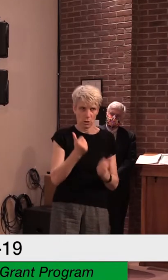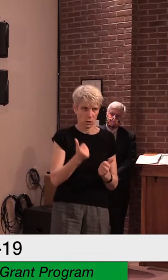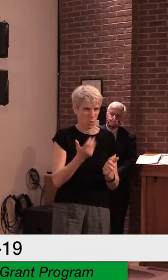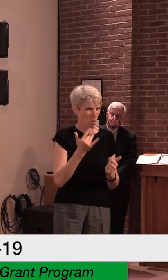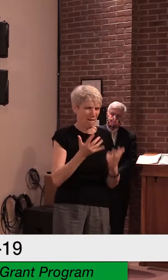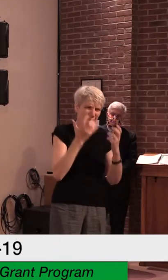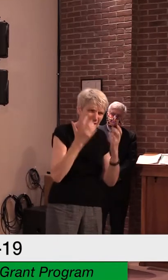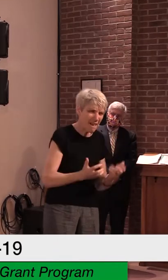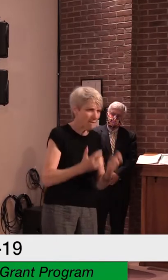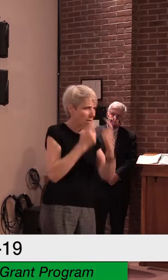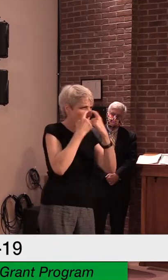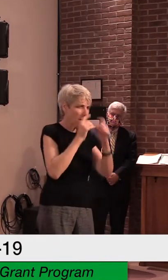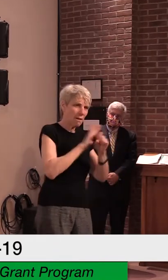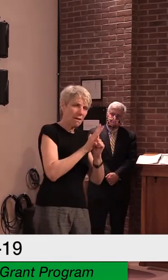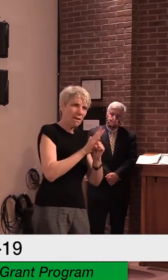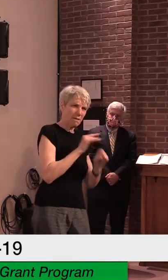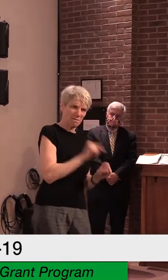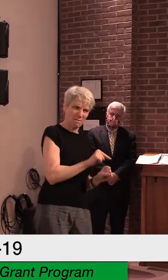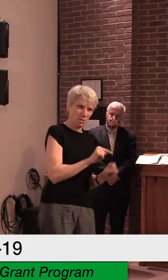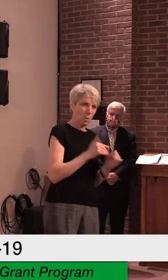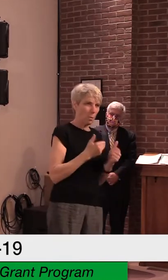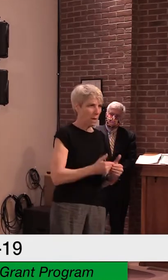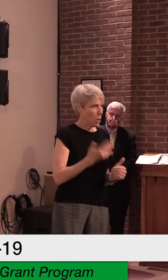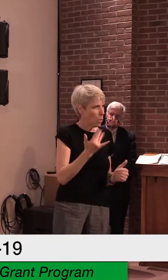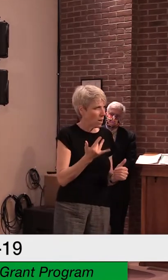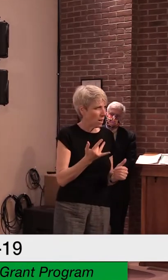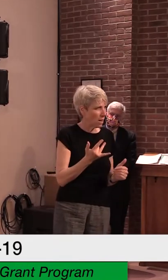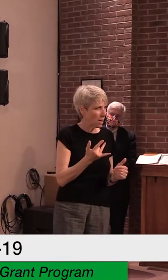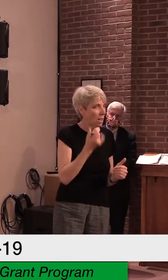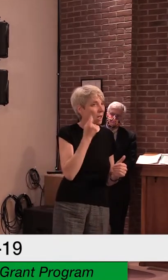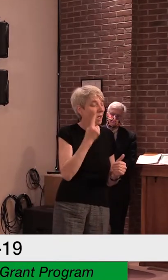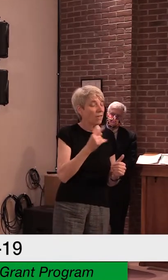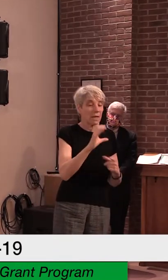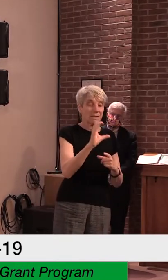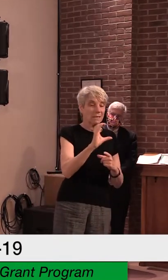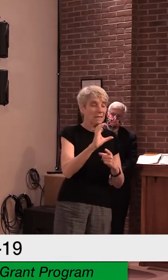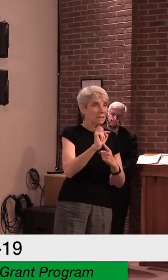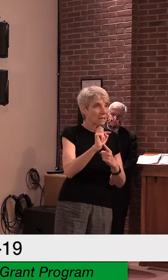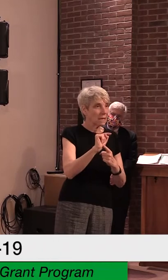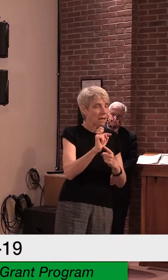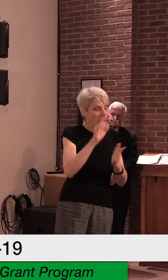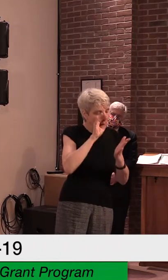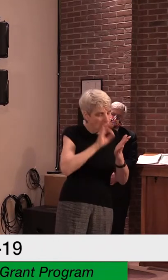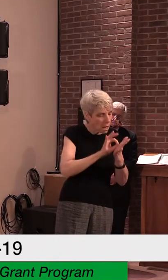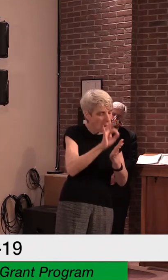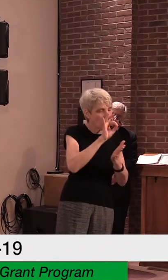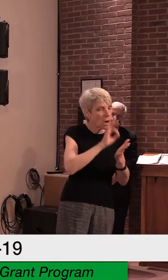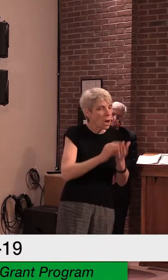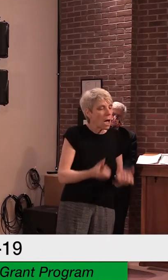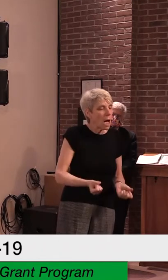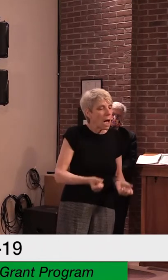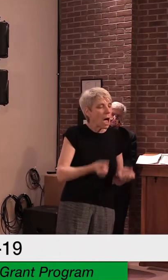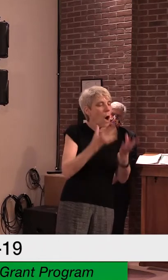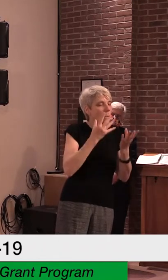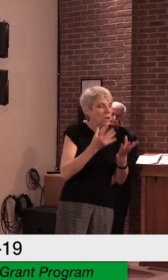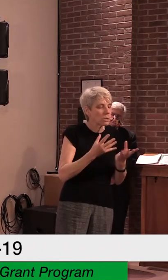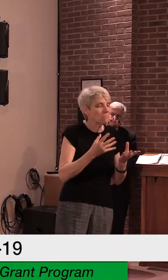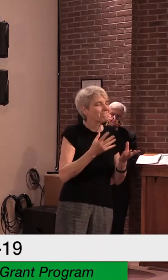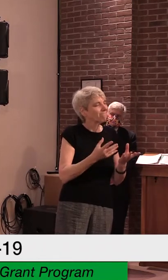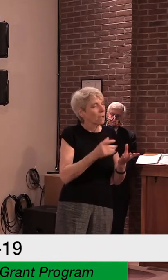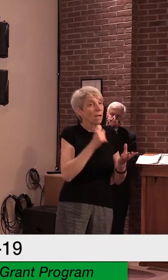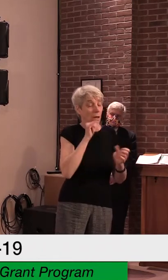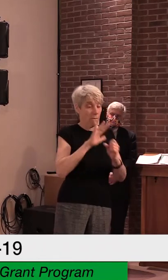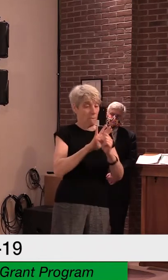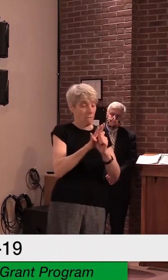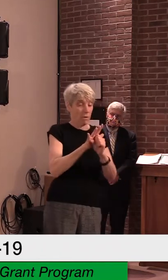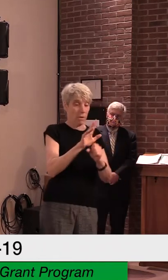This looks at the amount of RNA, not live virus itself. And we don't know if the